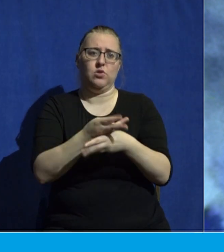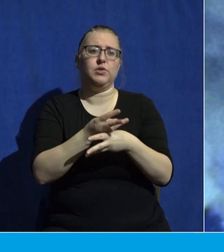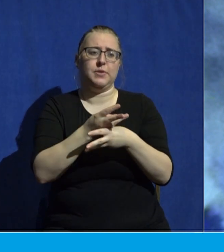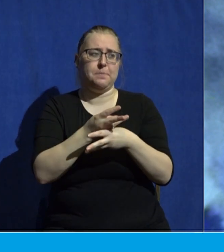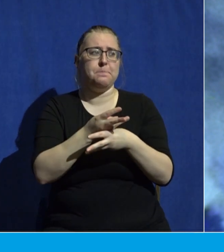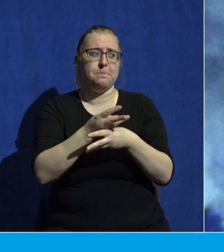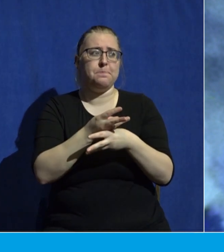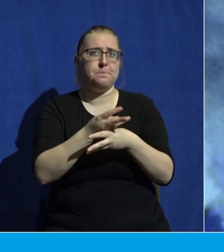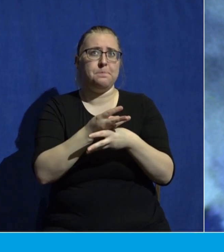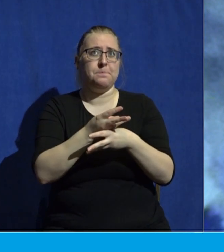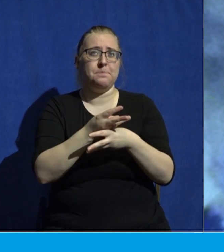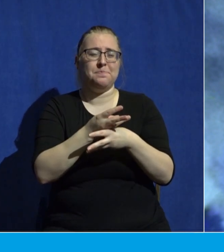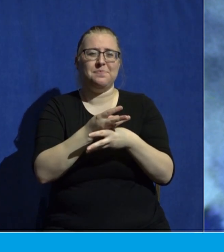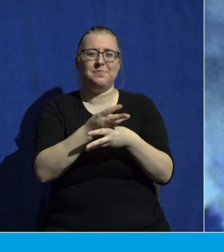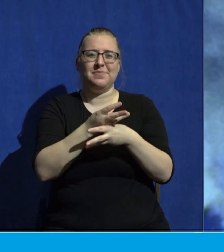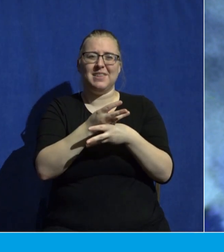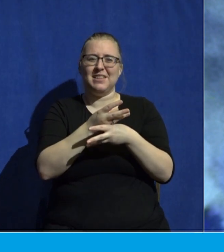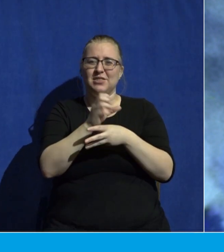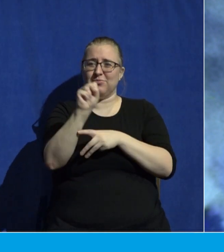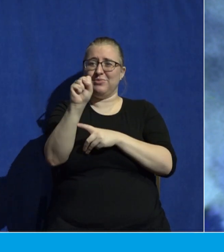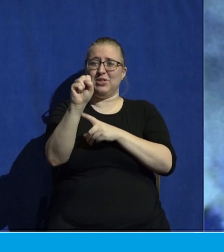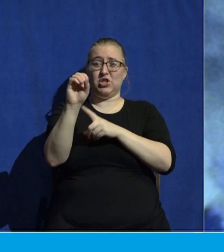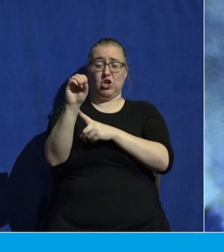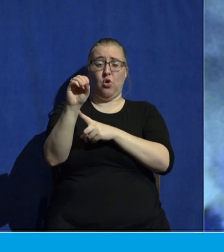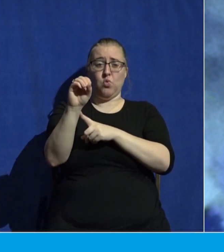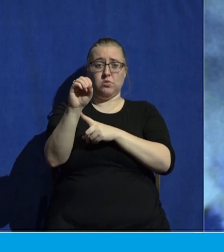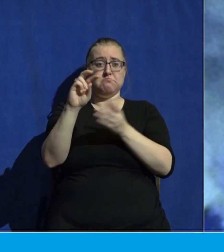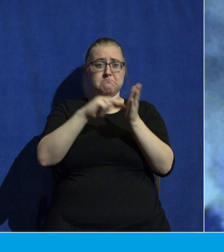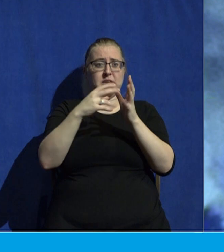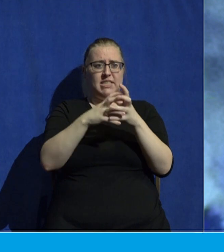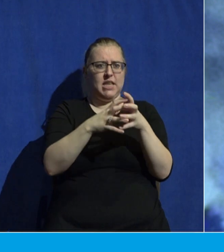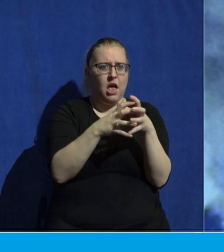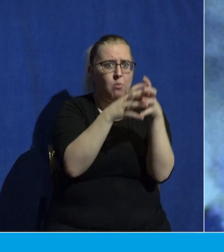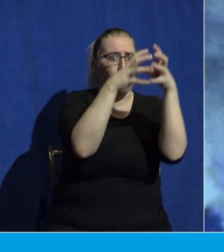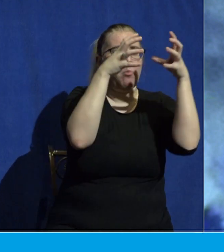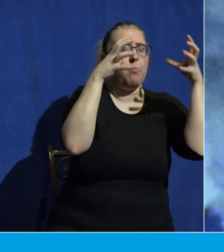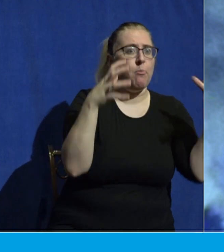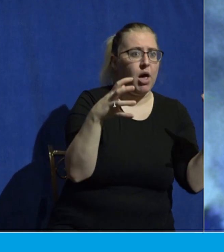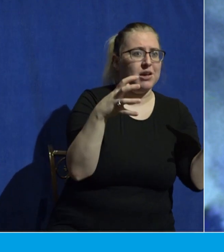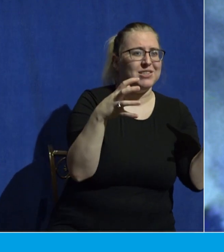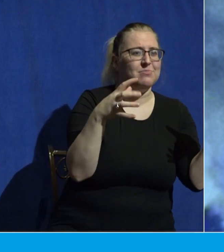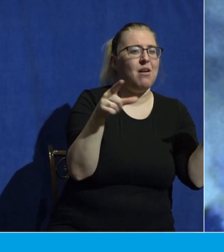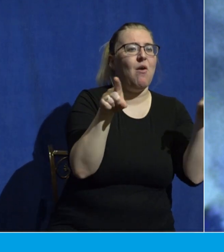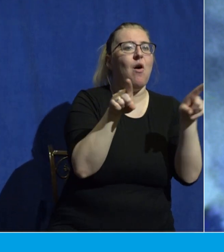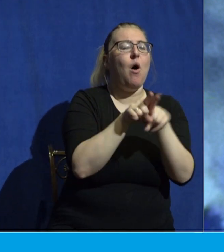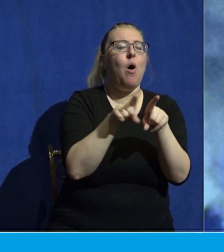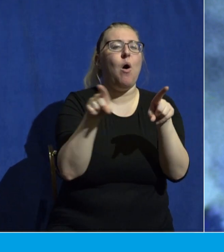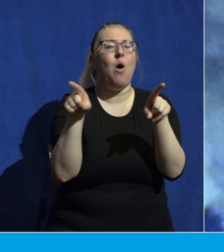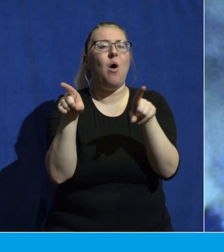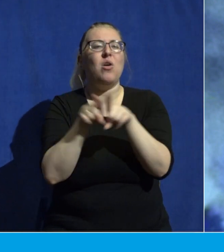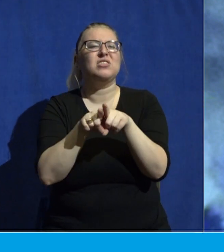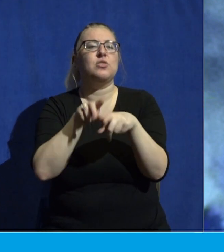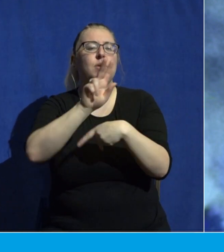That word so not just refers to the intensity of his love, but it also refers to the type of his love.